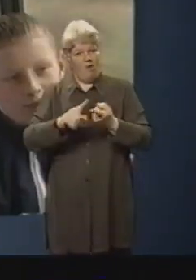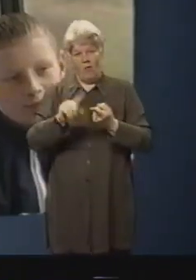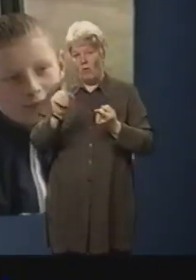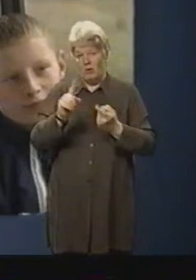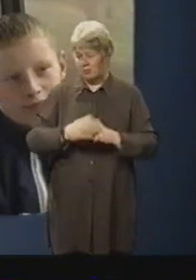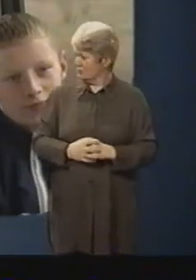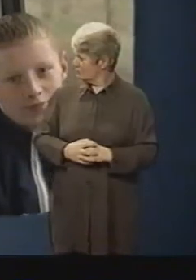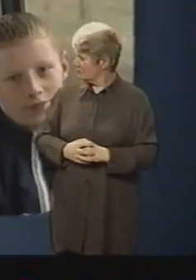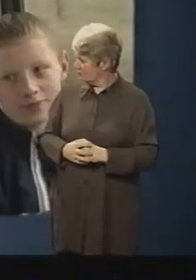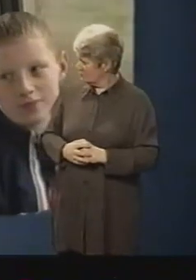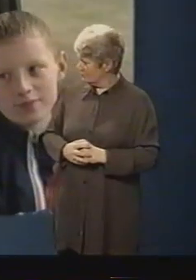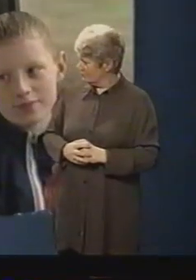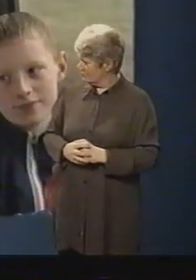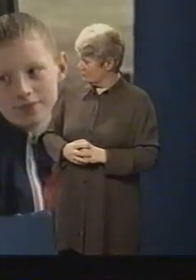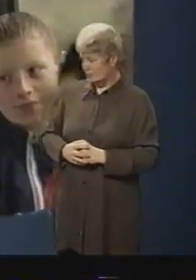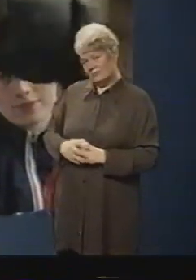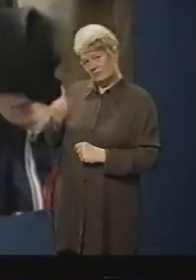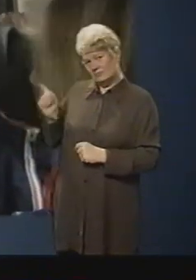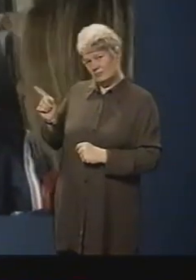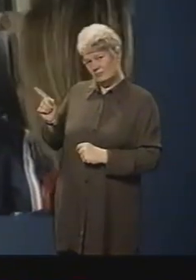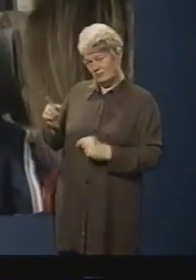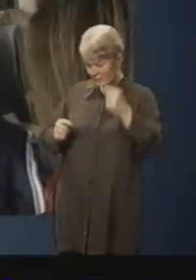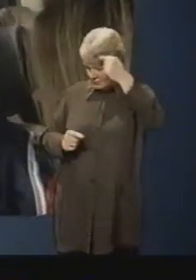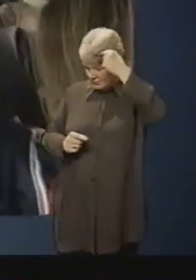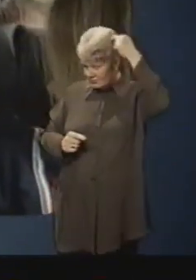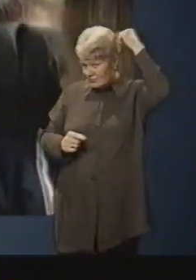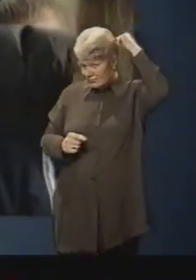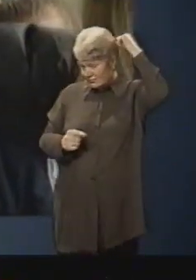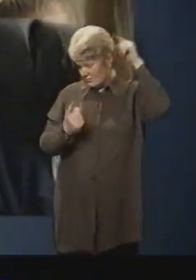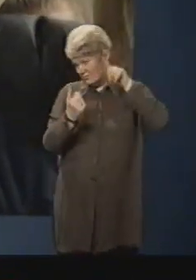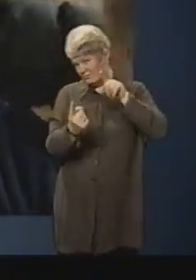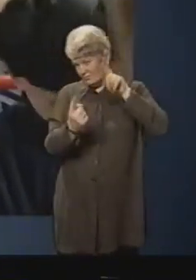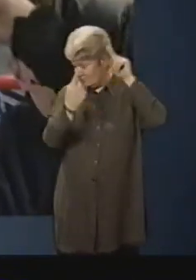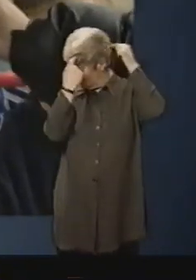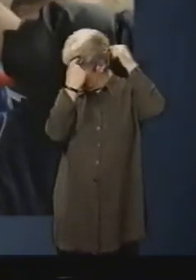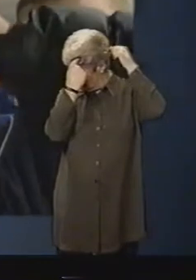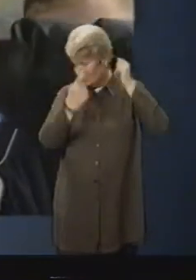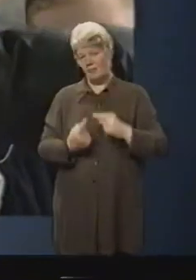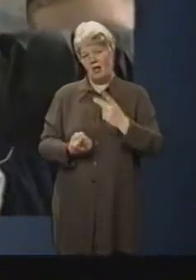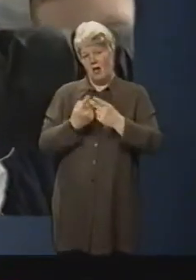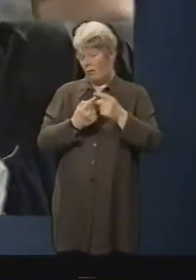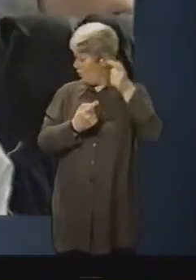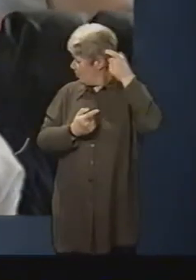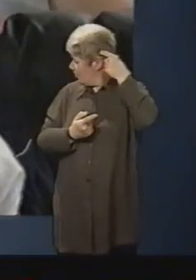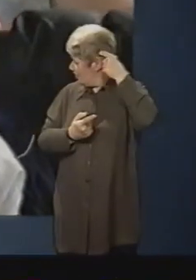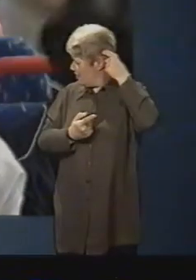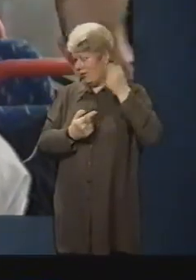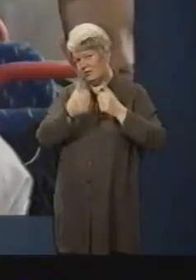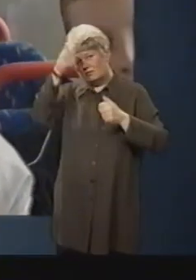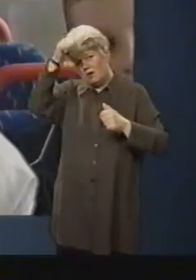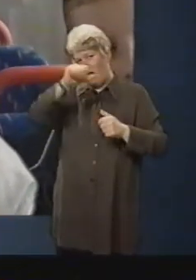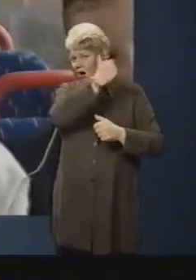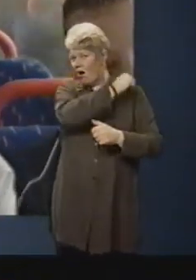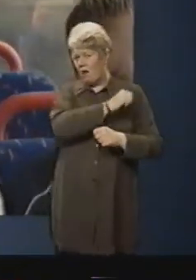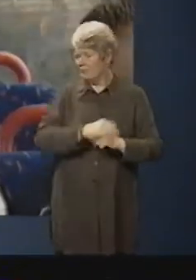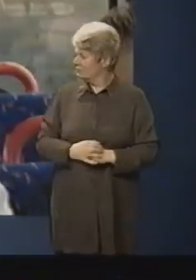Bend your head down, show me those scars. So you've got the one that goes from there to there. Yeah. And one there to